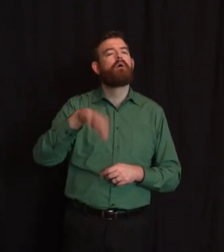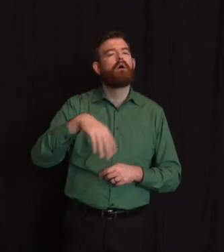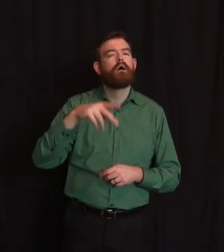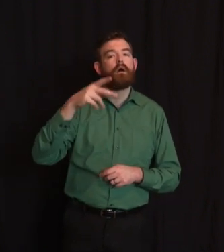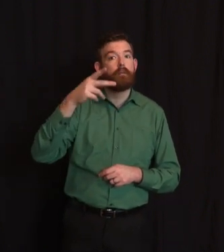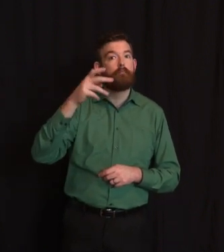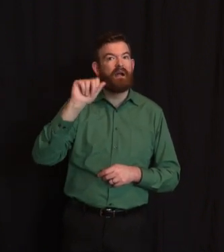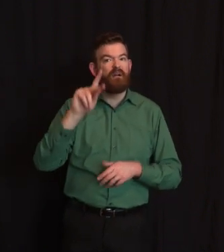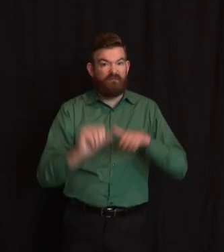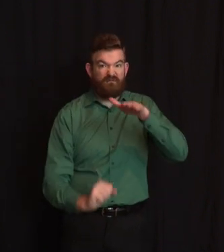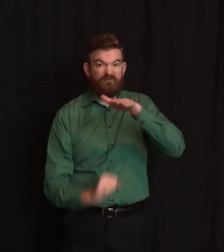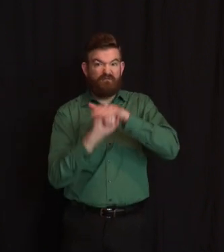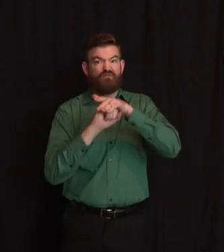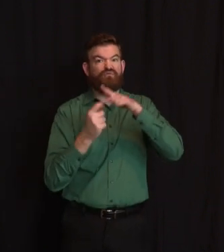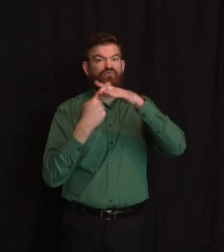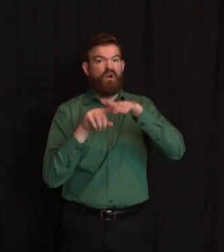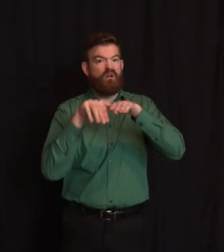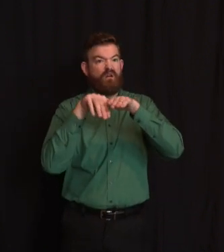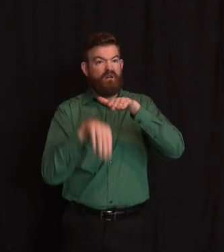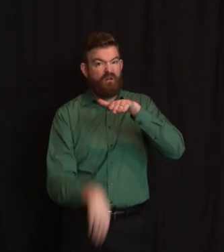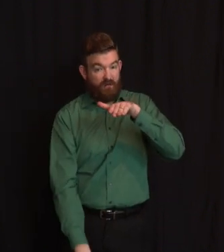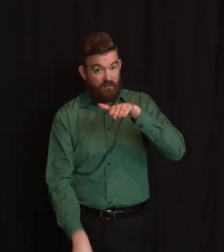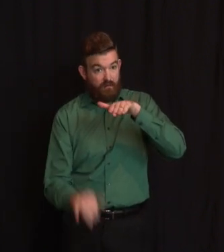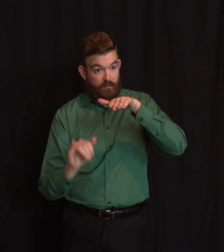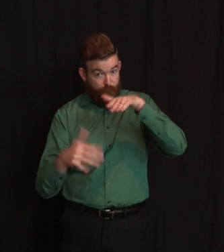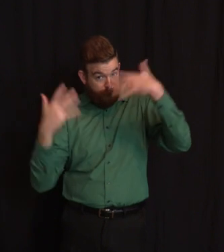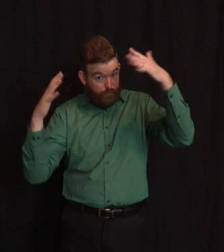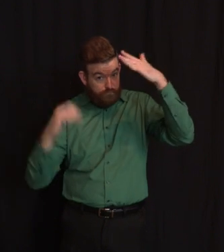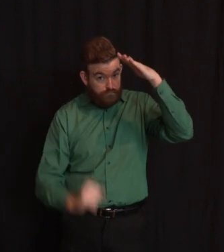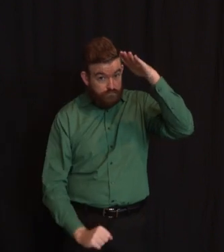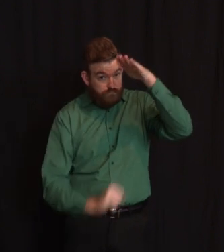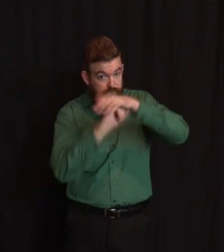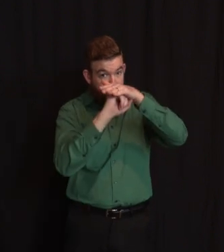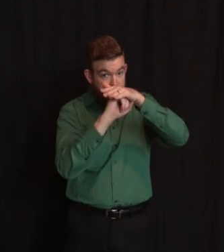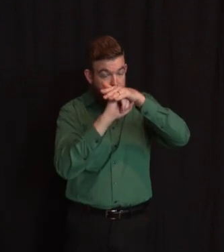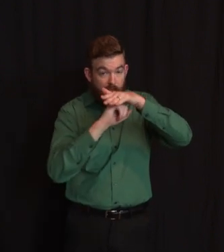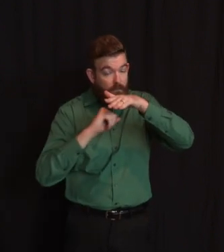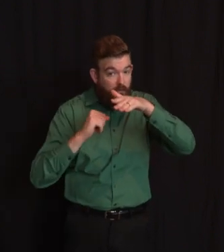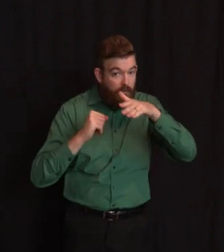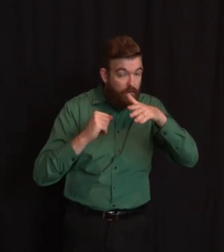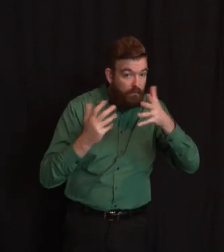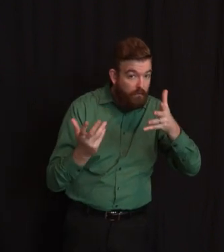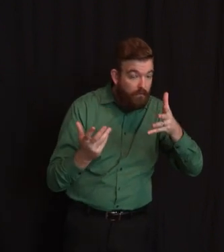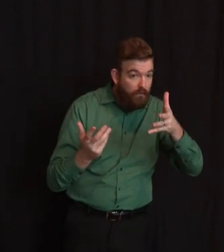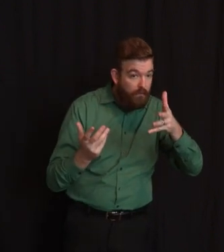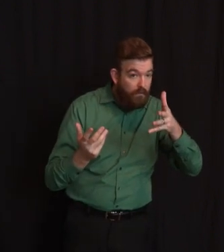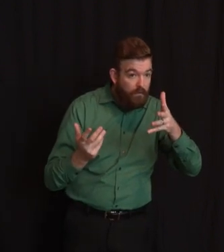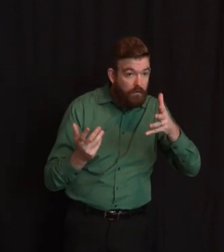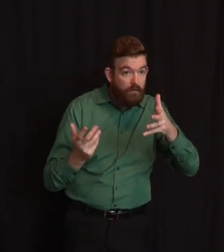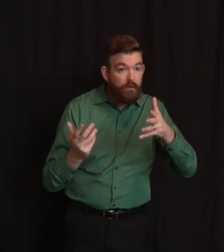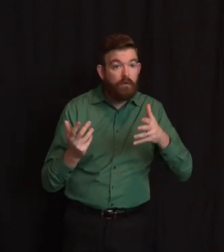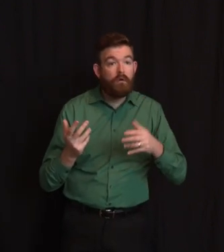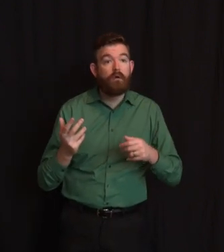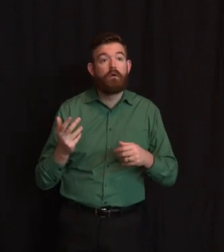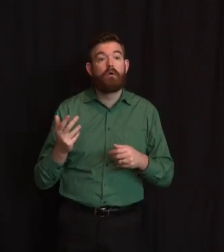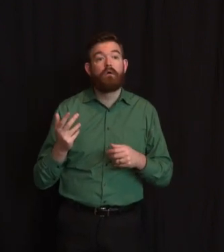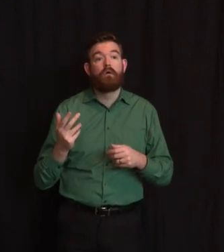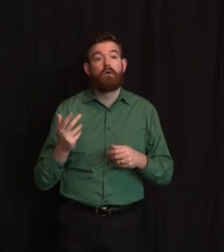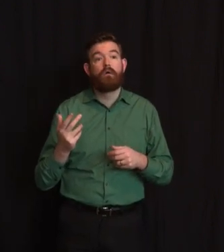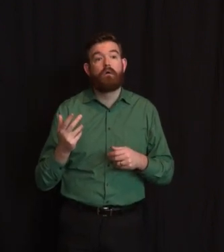a month ago is when the lockdown started on March 17th is when the first wave started. Is that having any effect on numbers